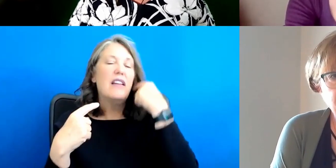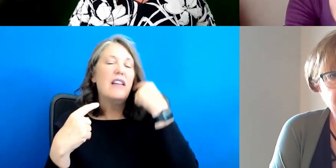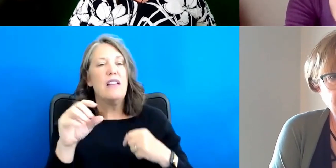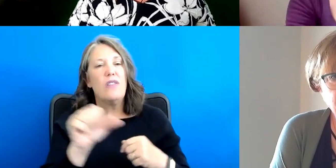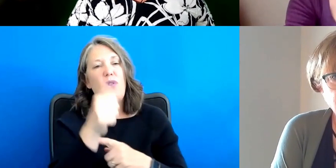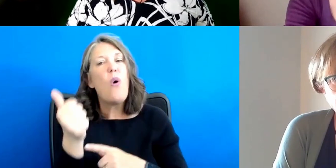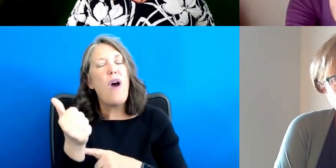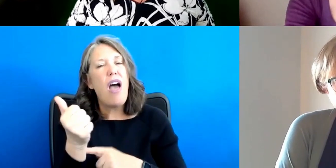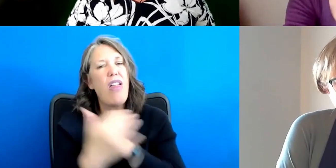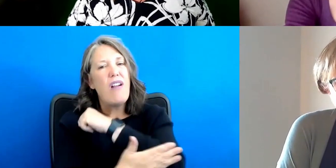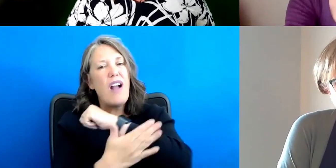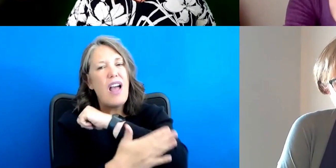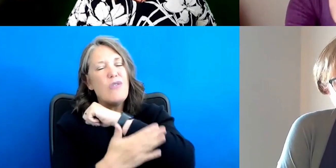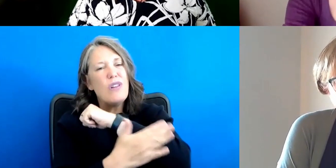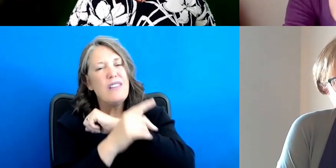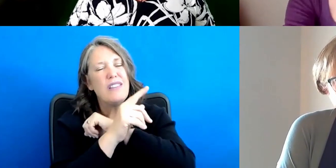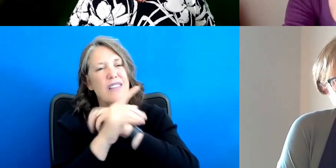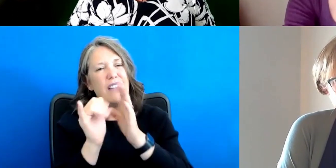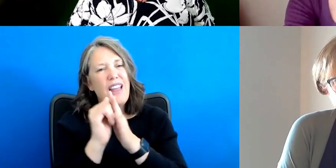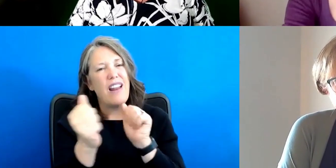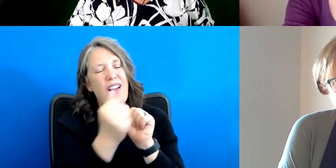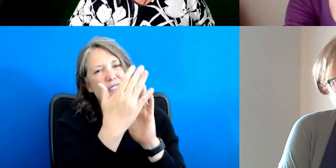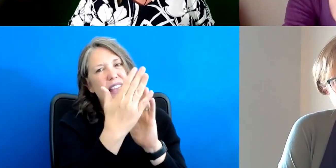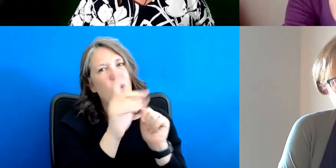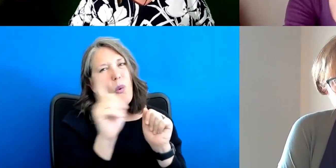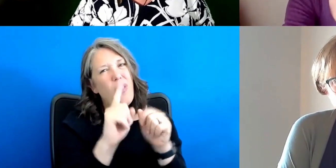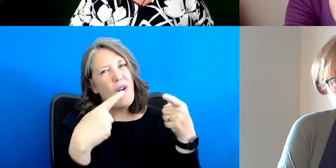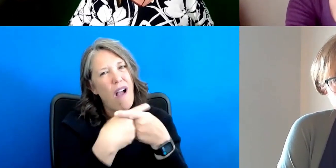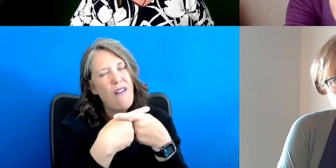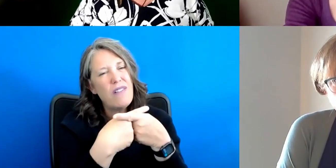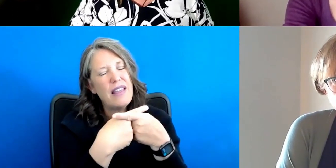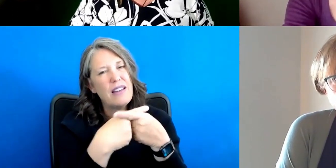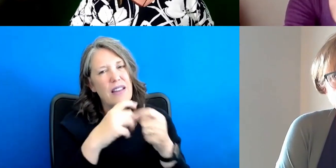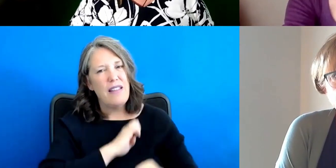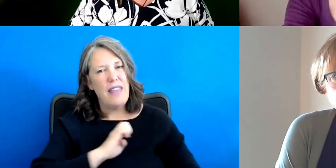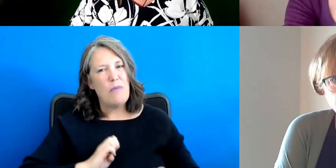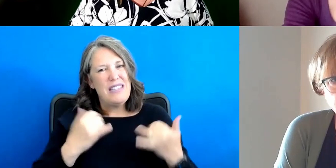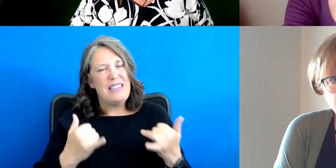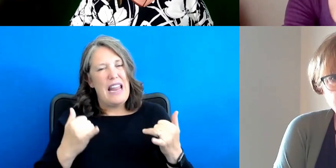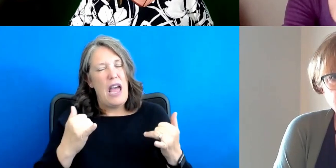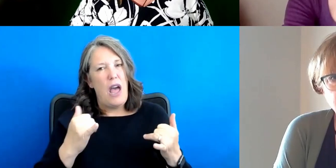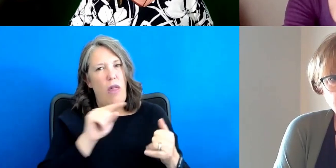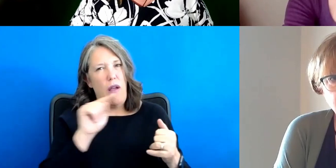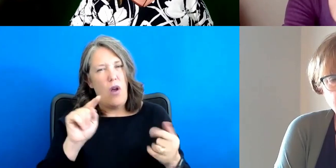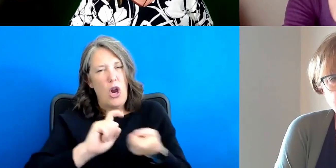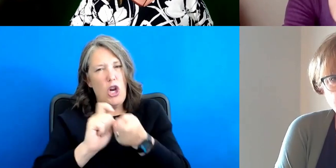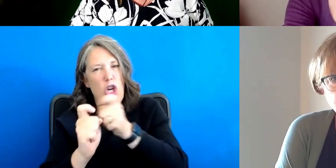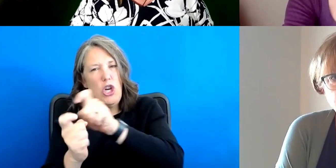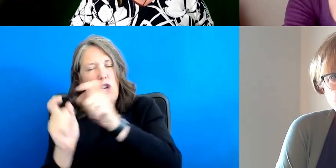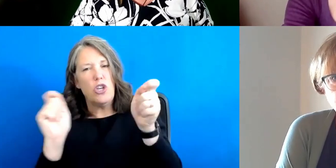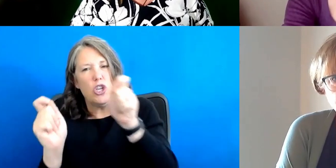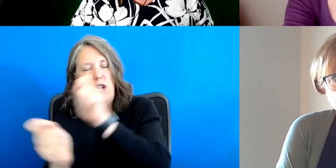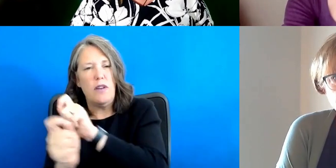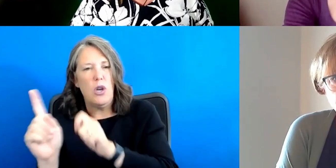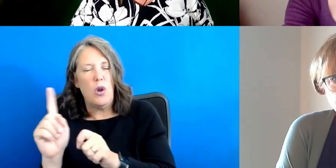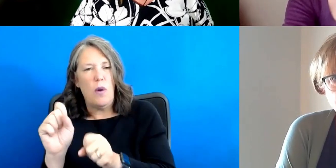other countries, um, out there that are facing armed conflict, the embassies are shifting to, to where the employees